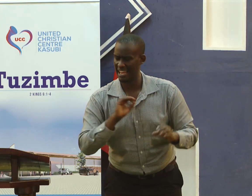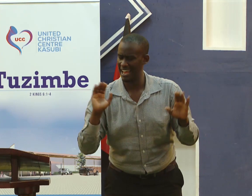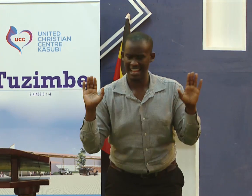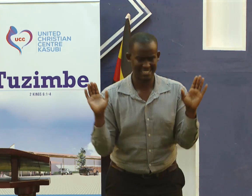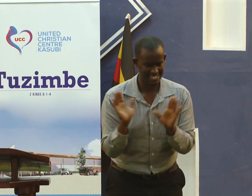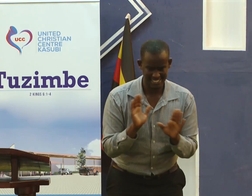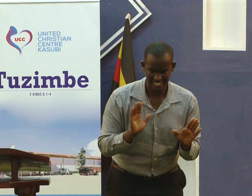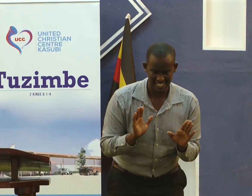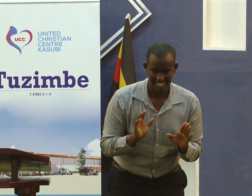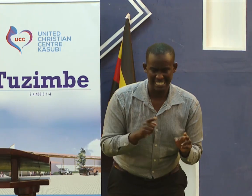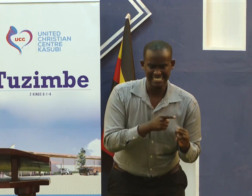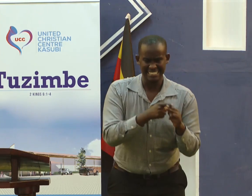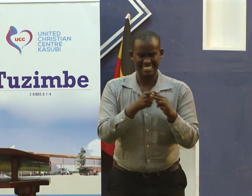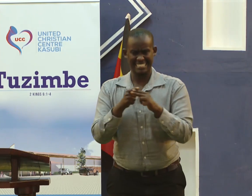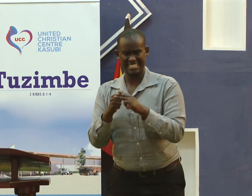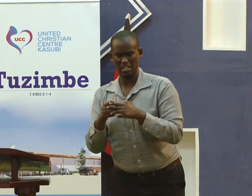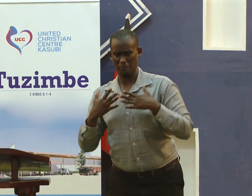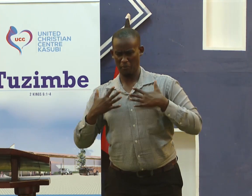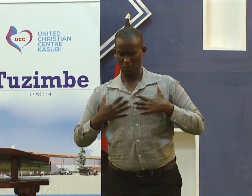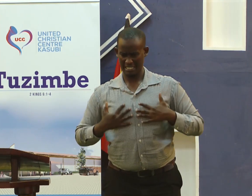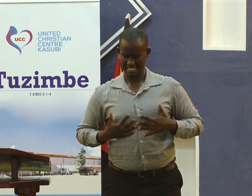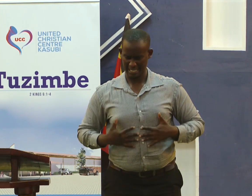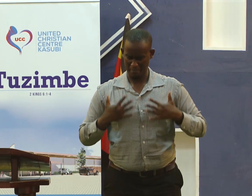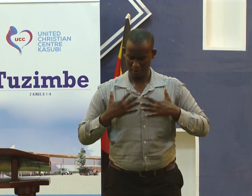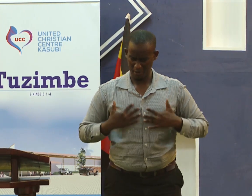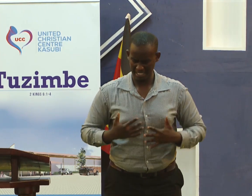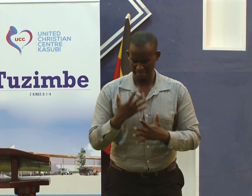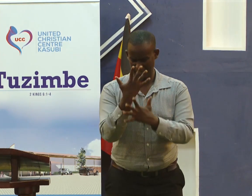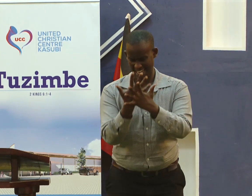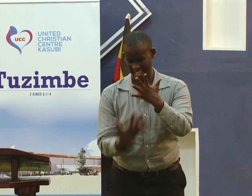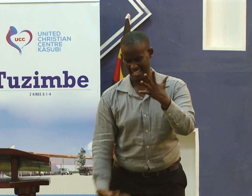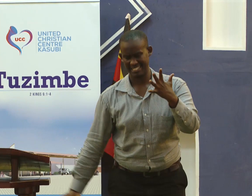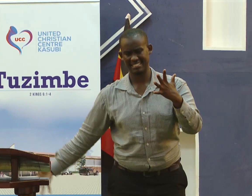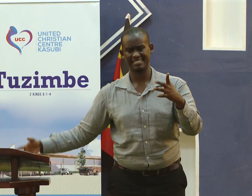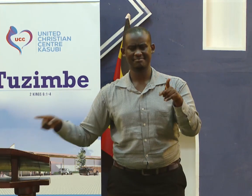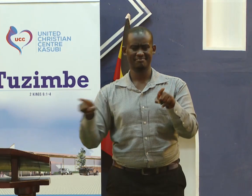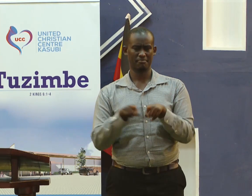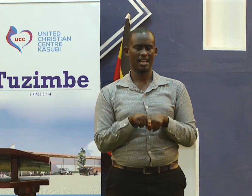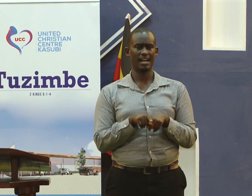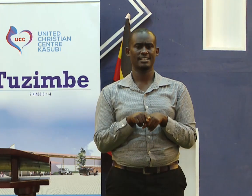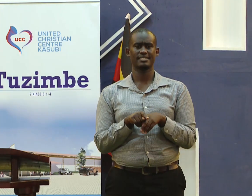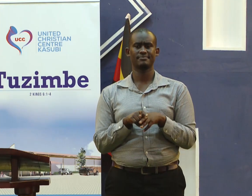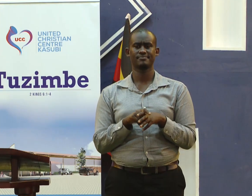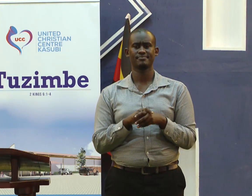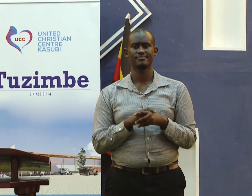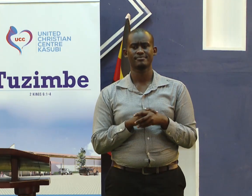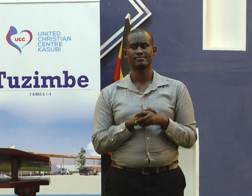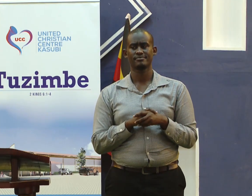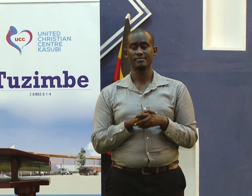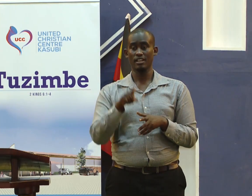In your struggle against sin you have not yet resisted to the point of shedding your blood.